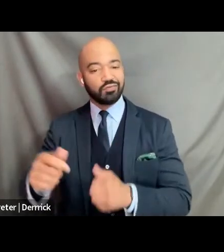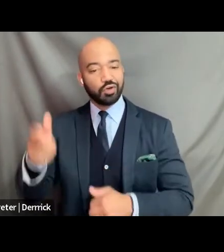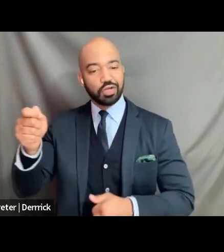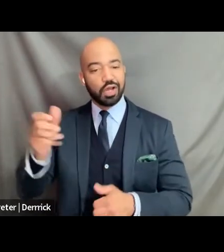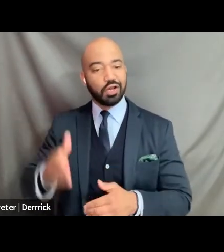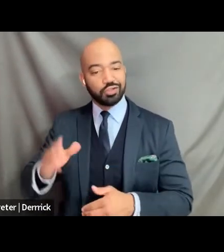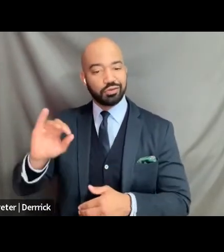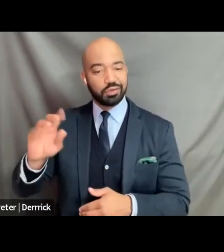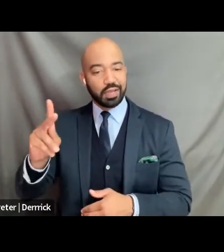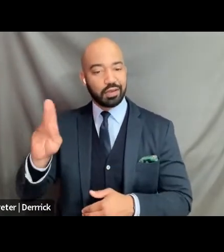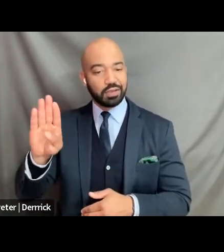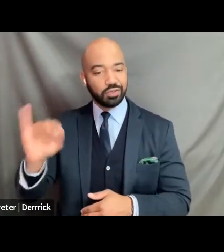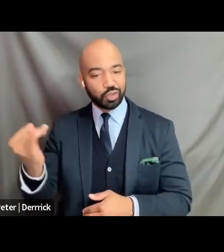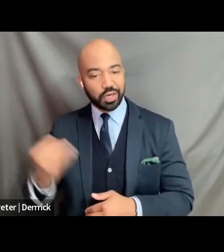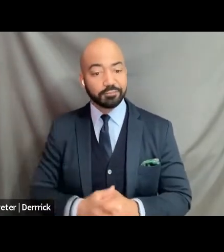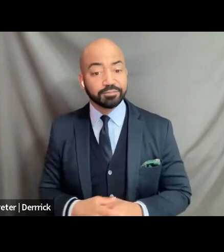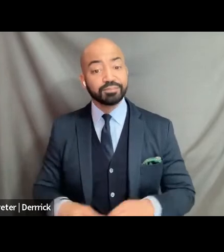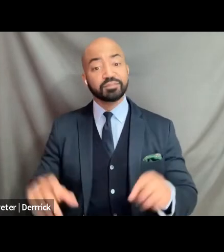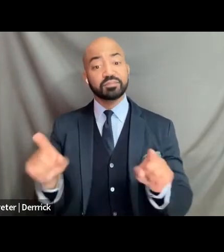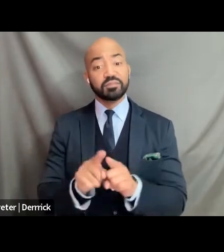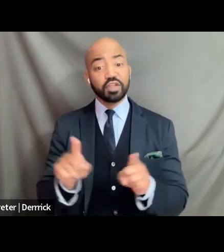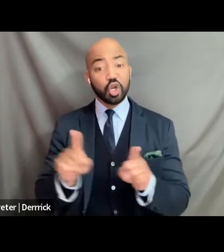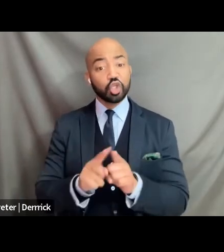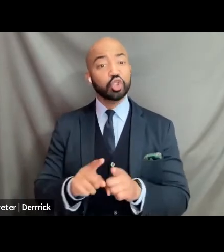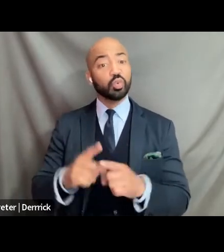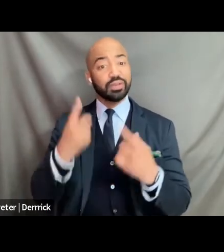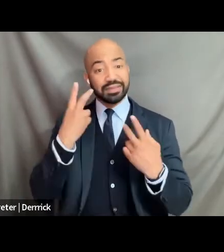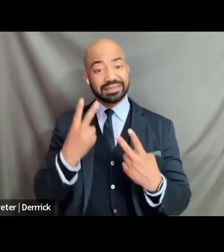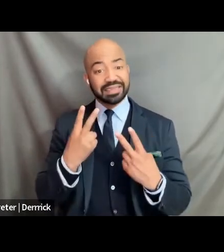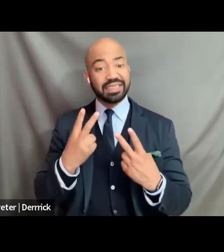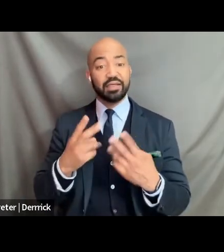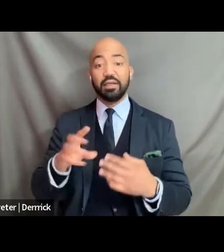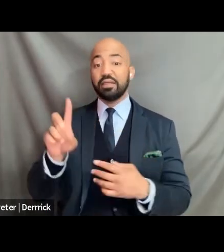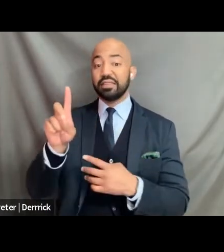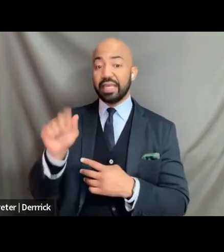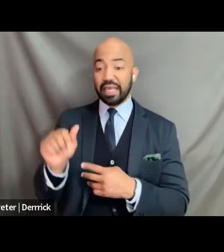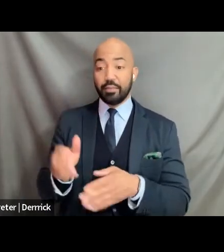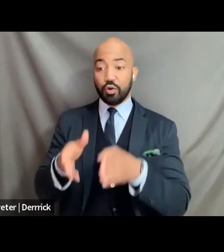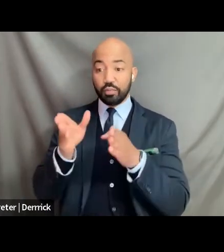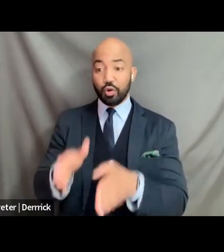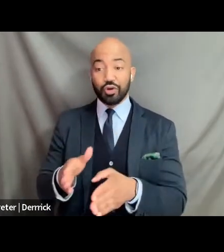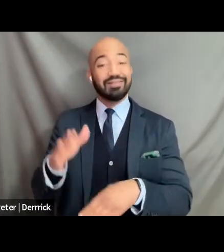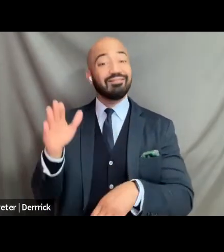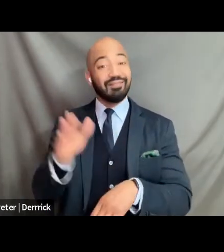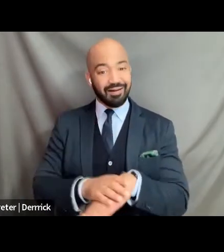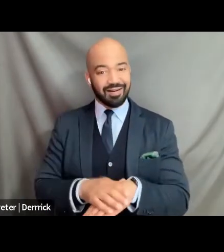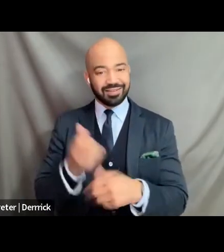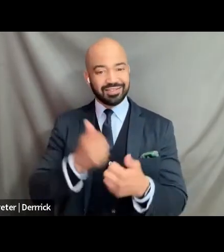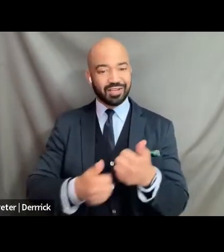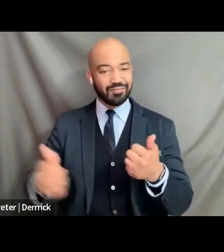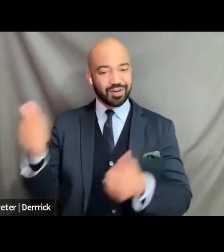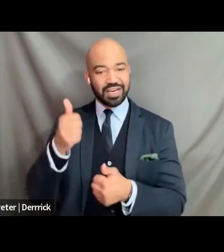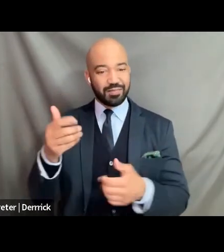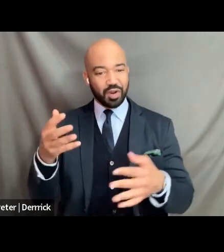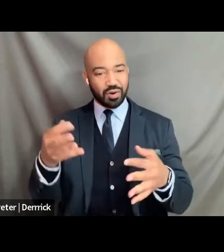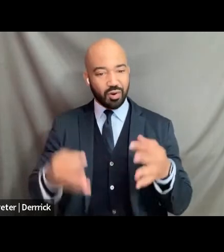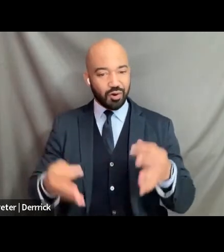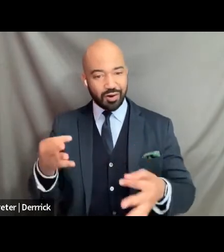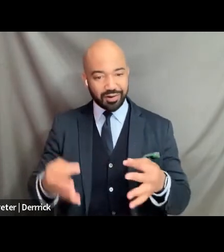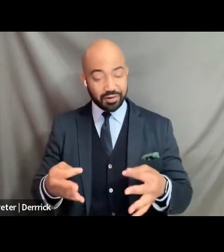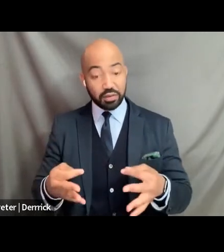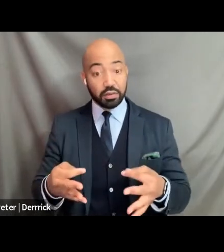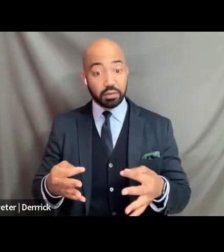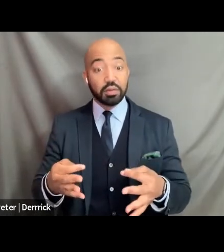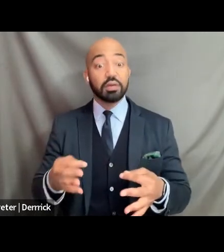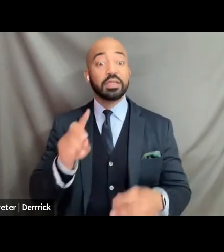to come we will see a disabled person uh who sits on the supreme court um we will see a disabled black person